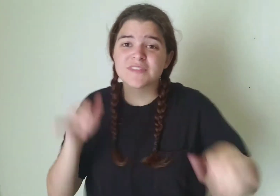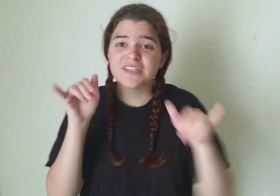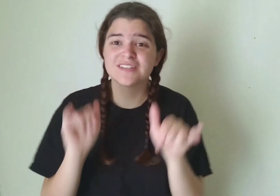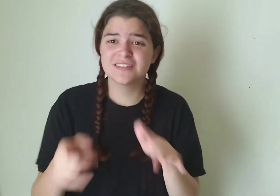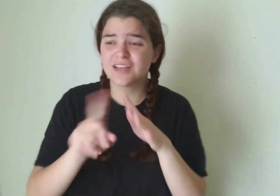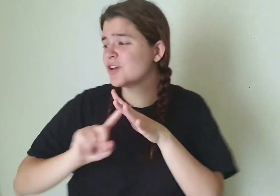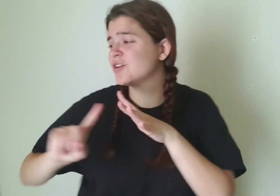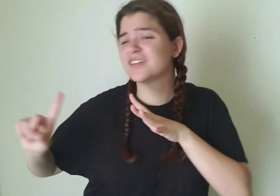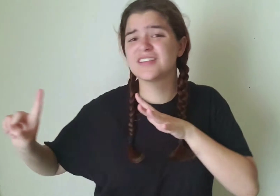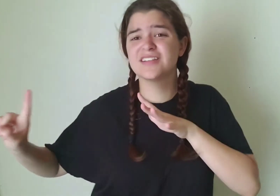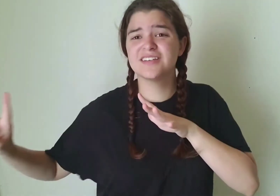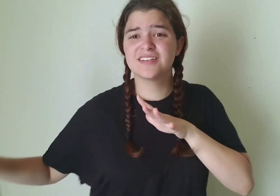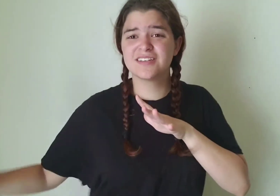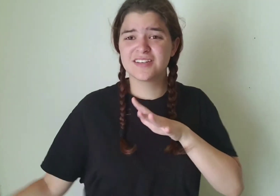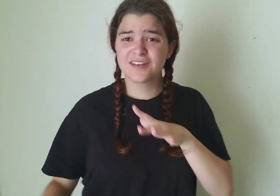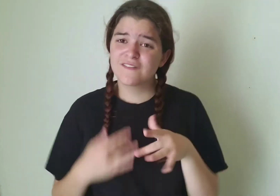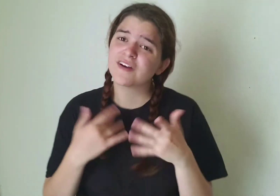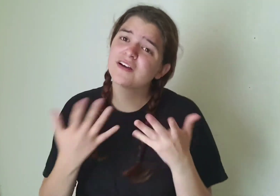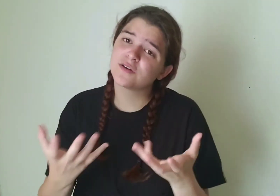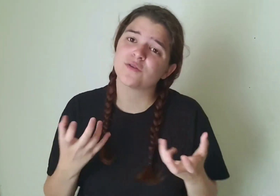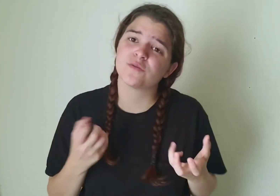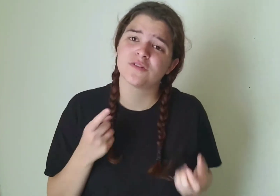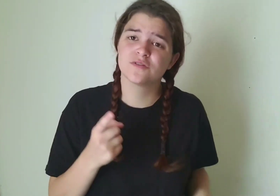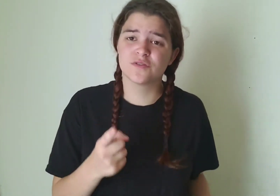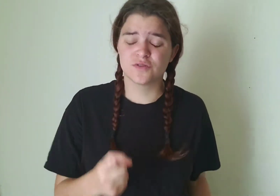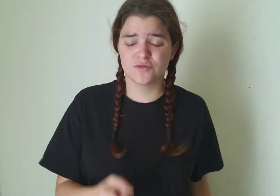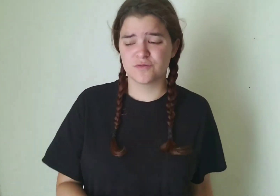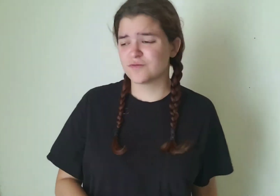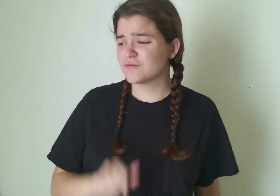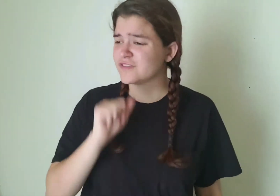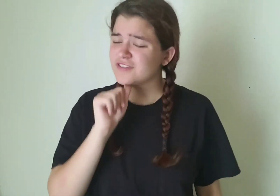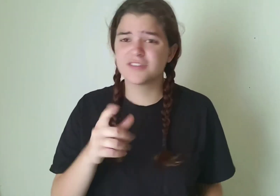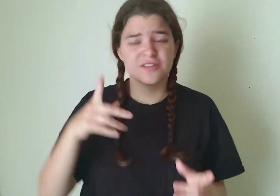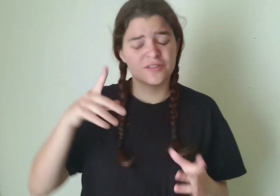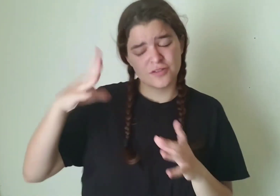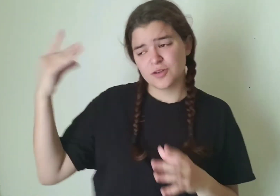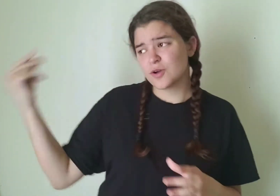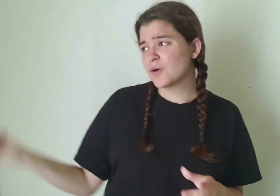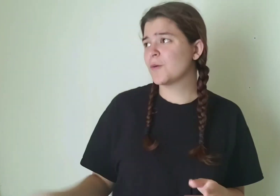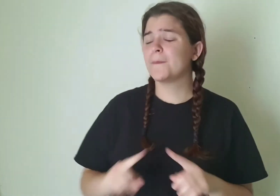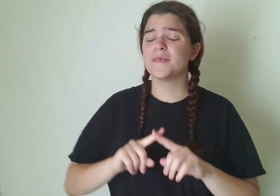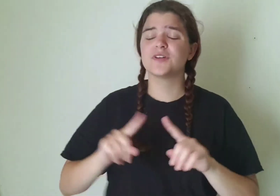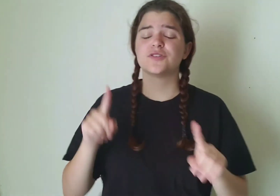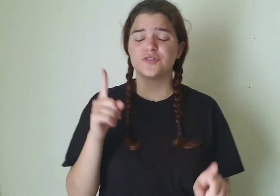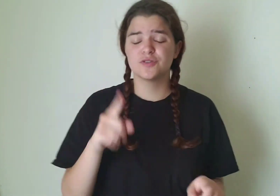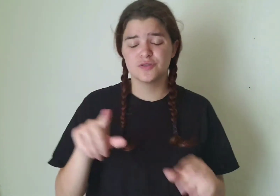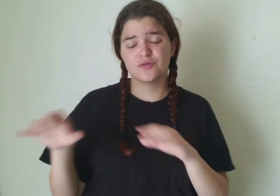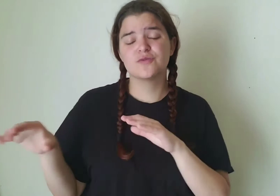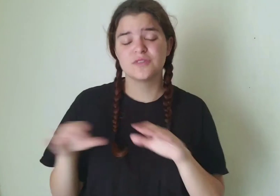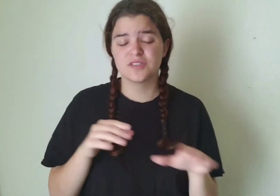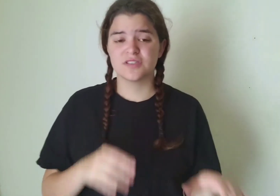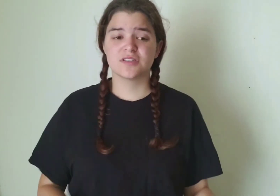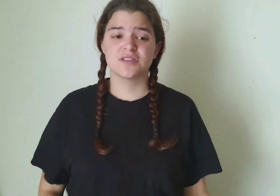Stay I'll leave, I want you, not to go, but you did